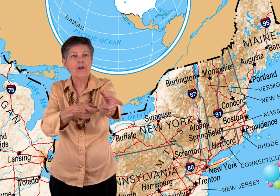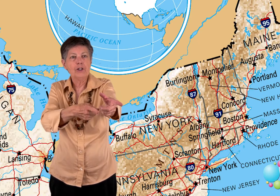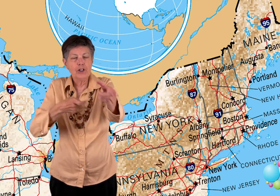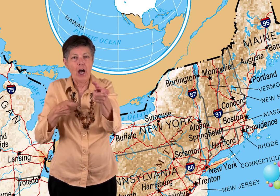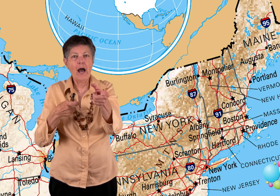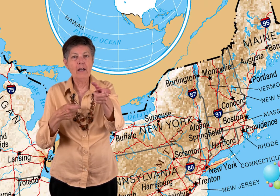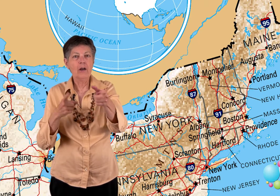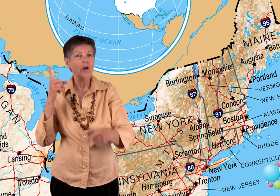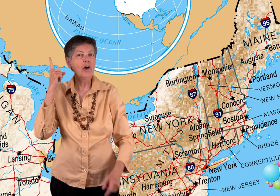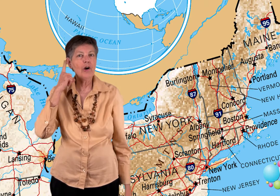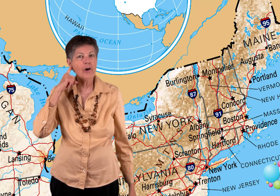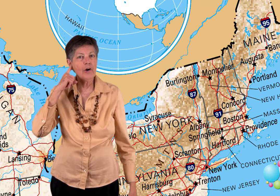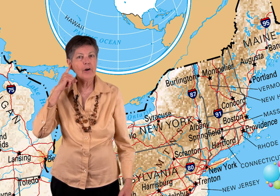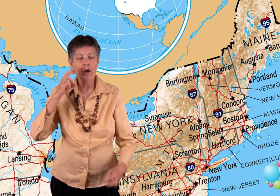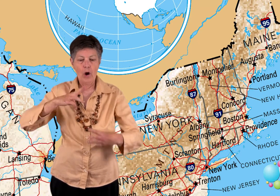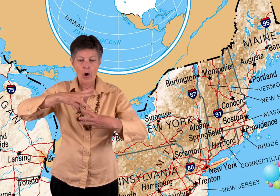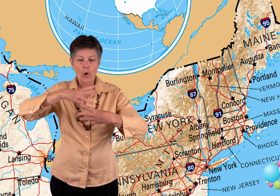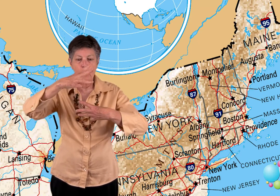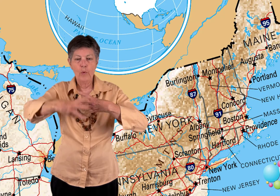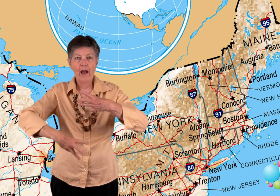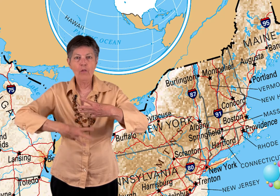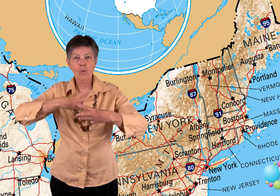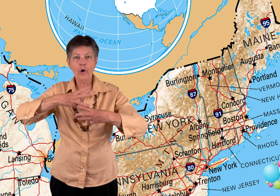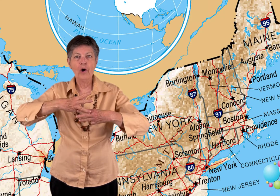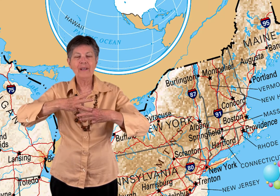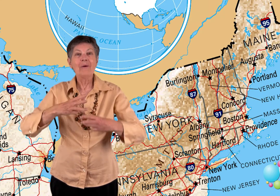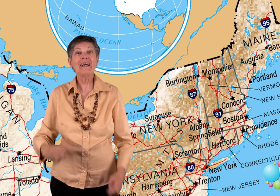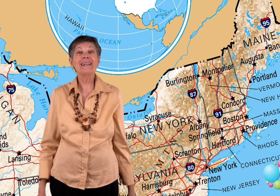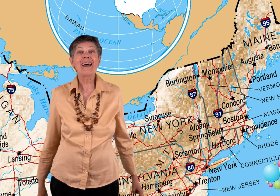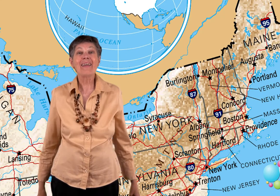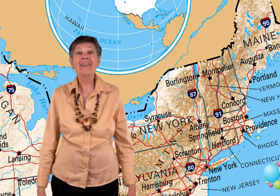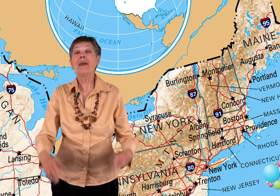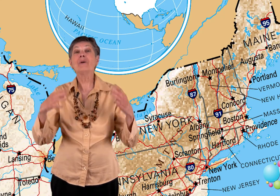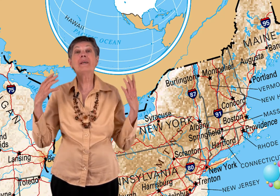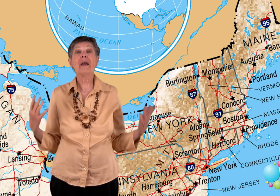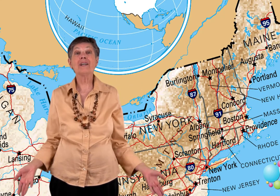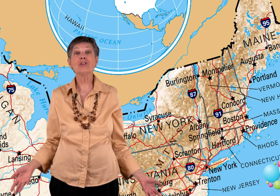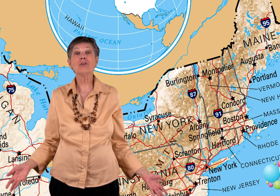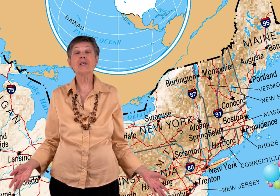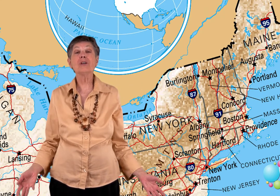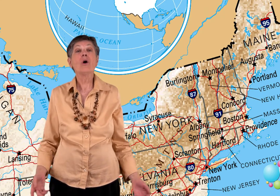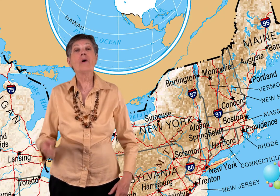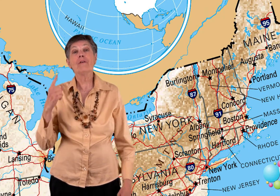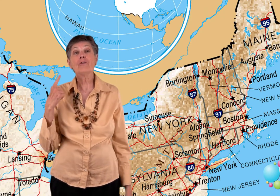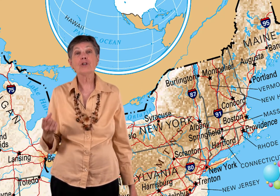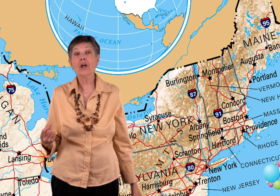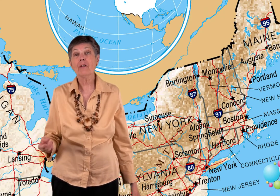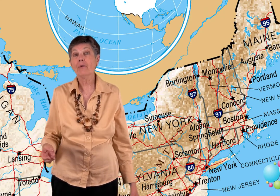The shot heard around the world, because it was in Massachusetts where the first shot of the